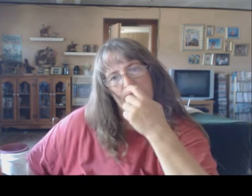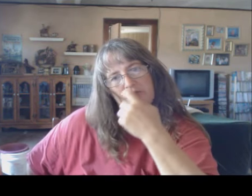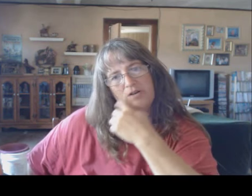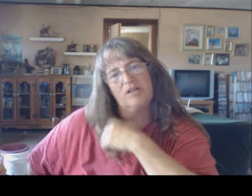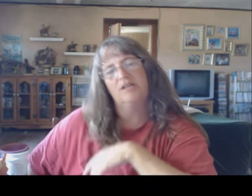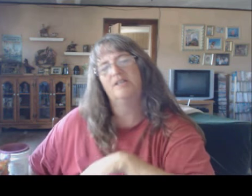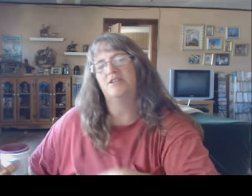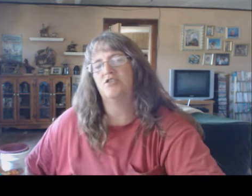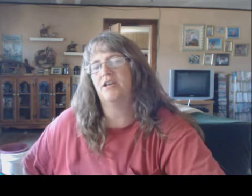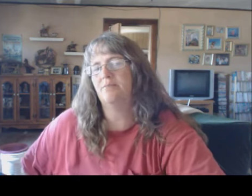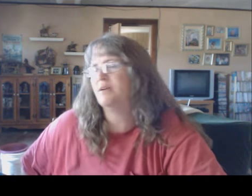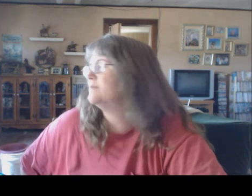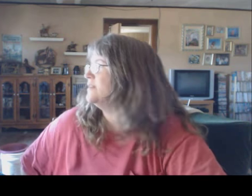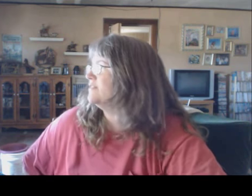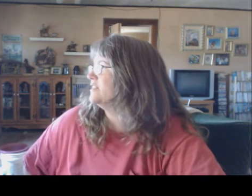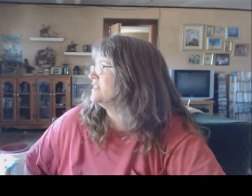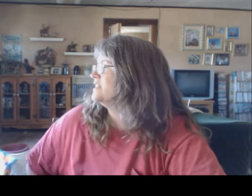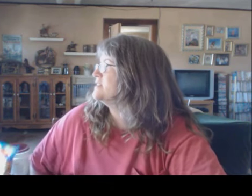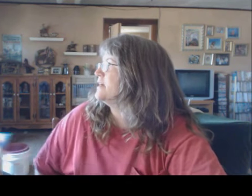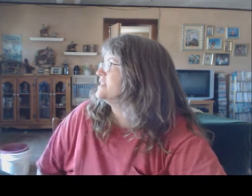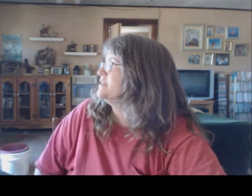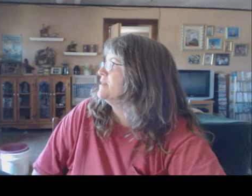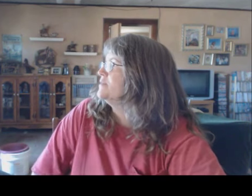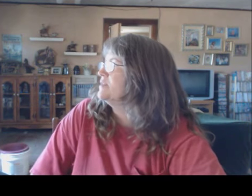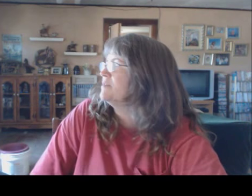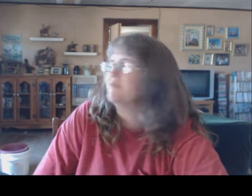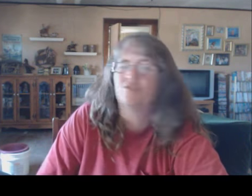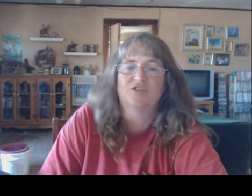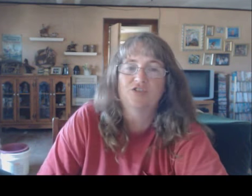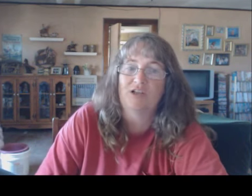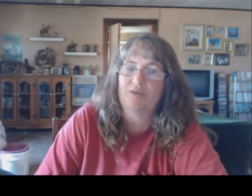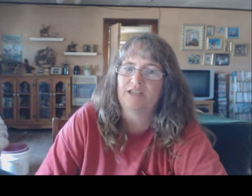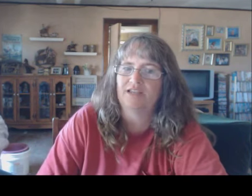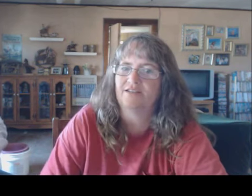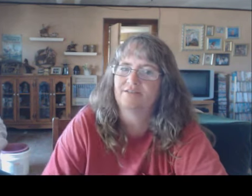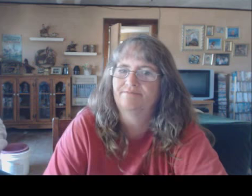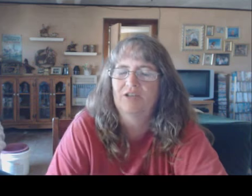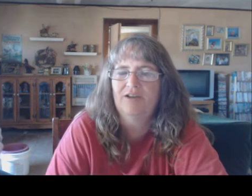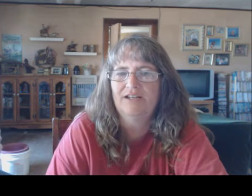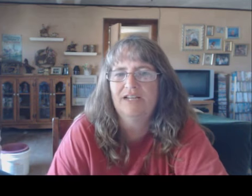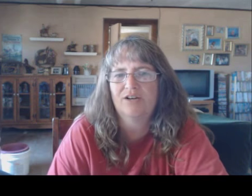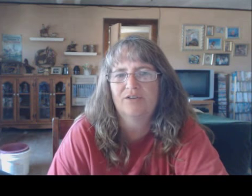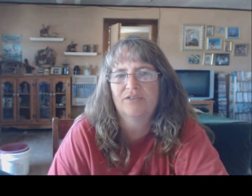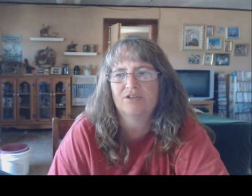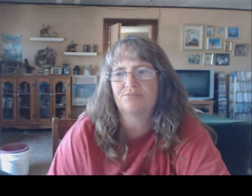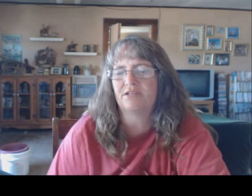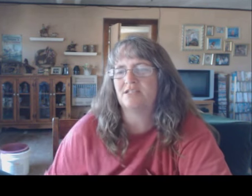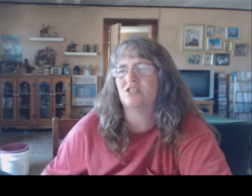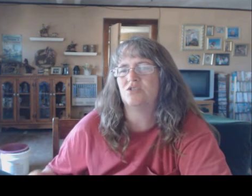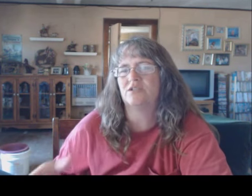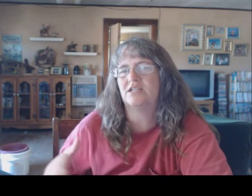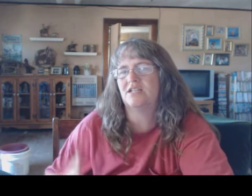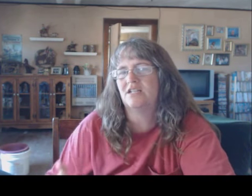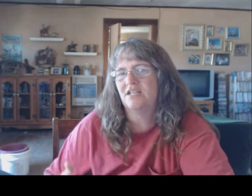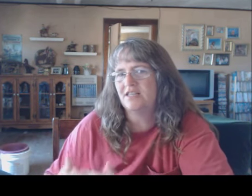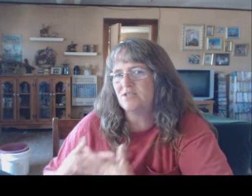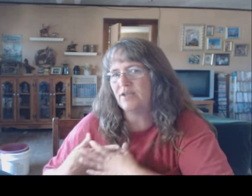program started yesterday, but we really didn't expect anybody to be on 4th of July weekend. Around here, there's places doing it this